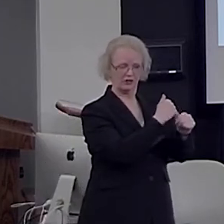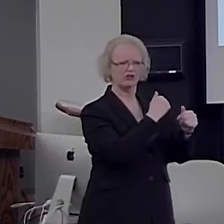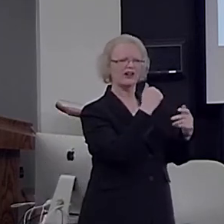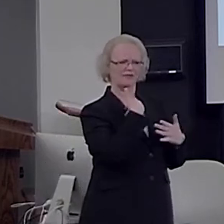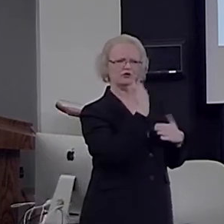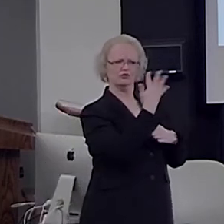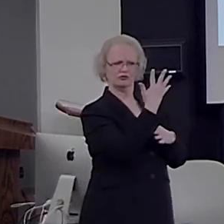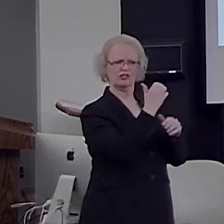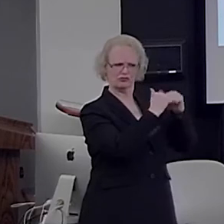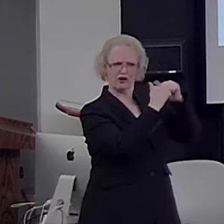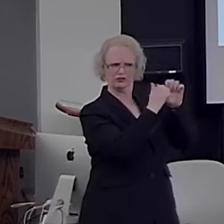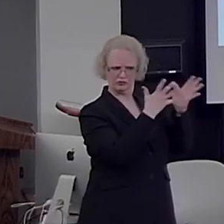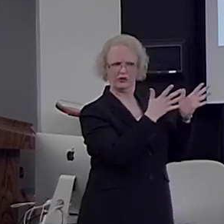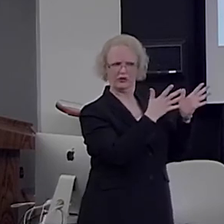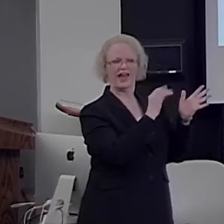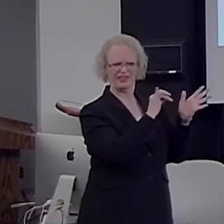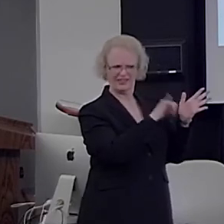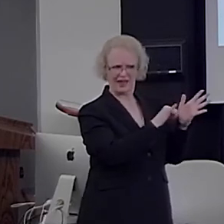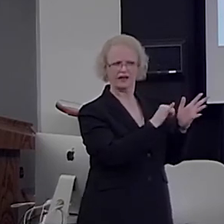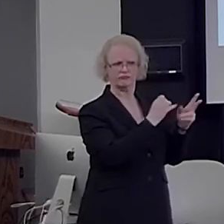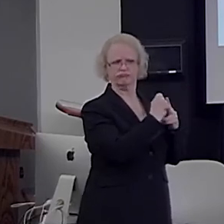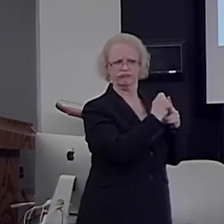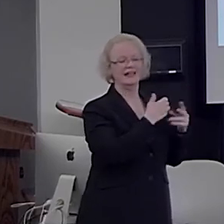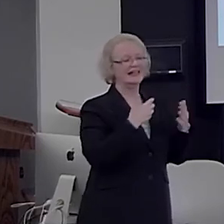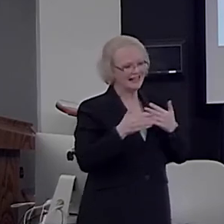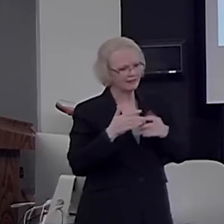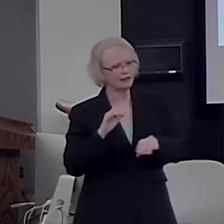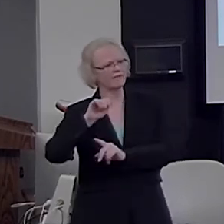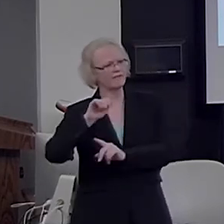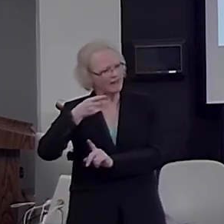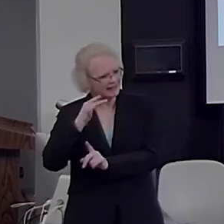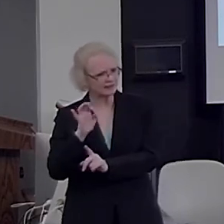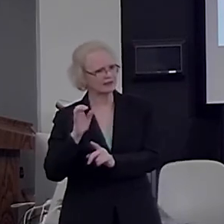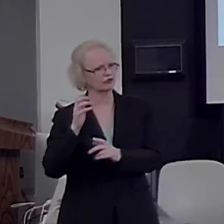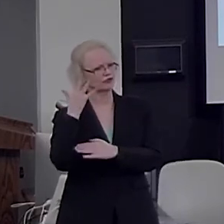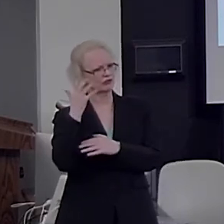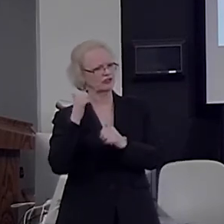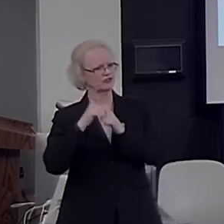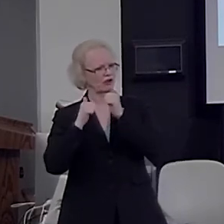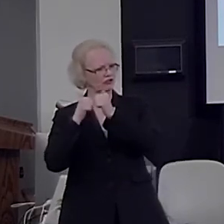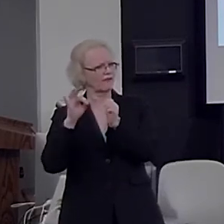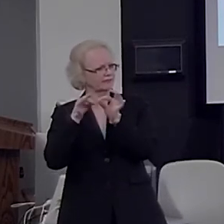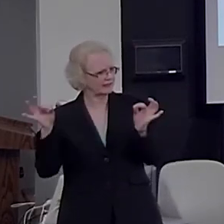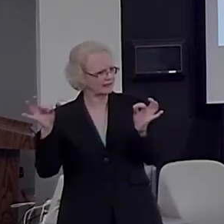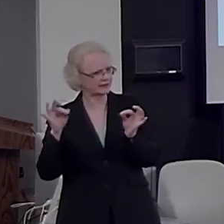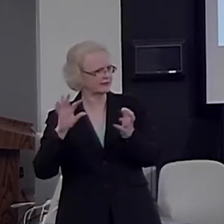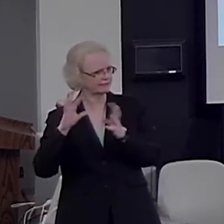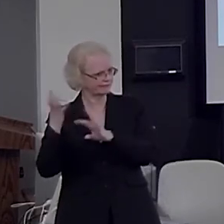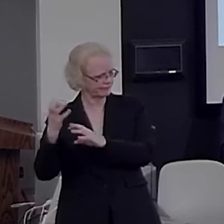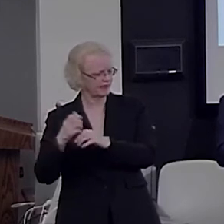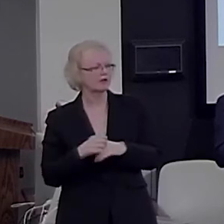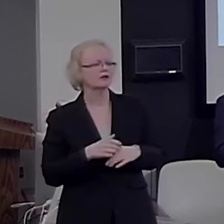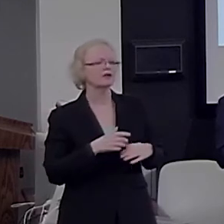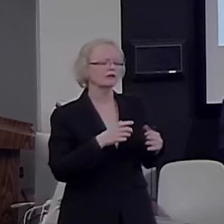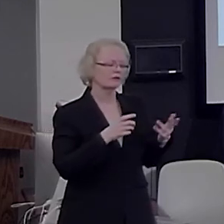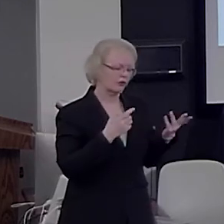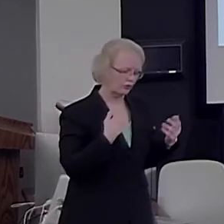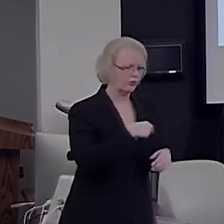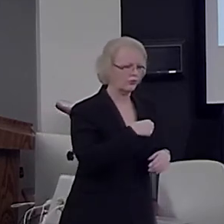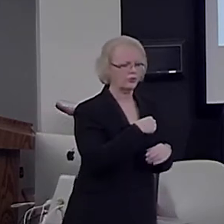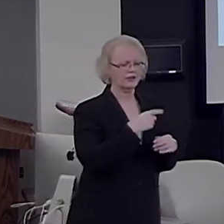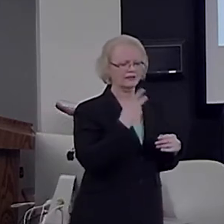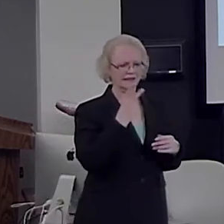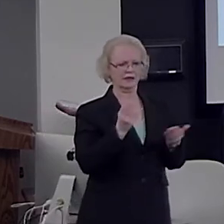grammar seem to have been impaired. And we have other pieces of evidence for a dissociation between natural language